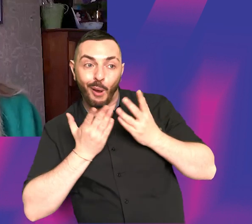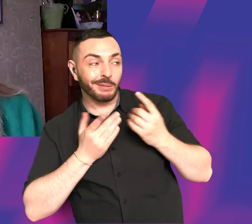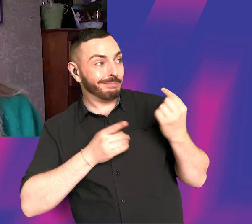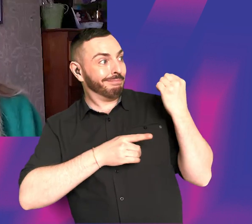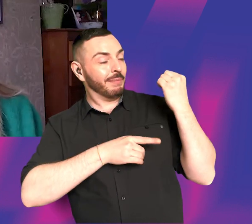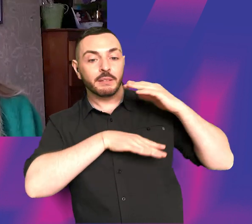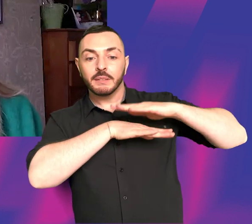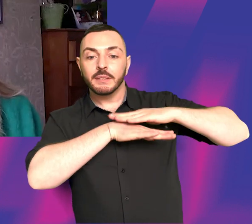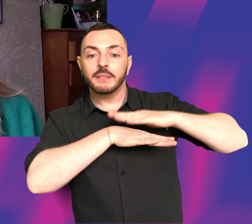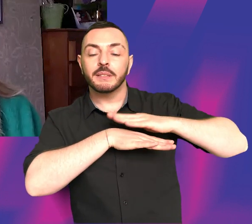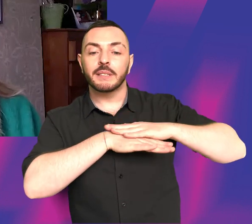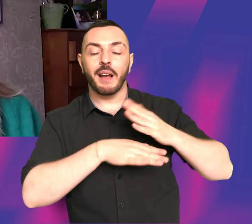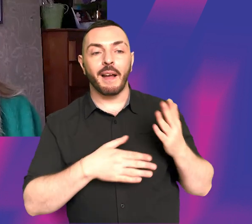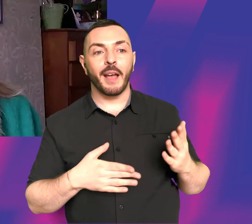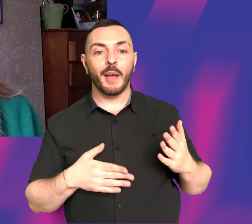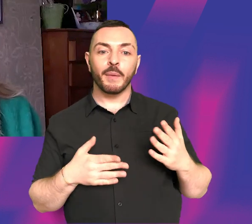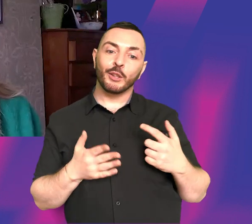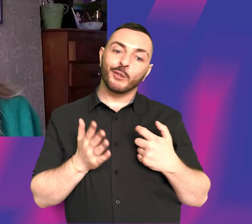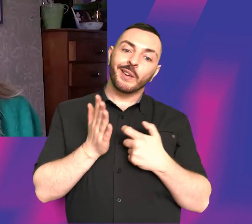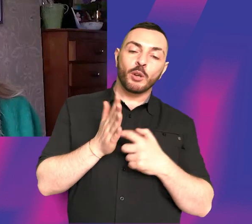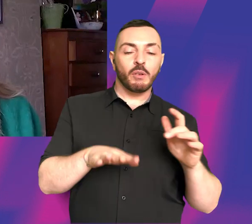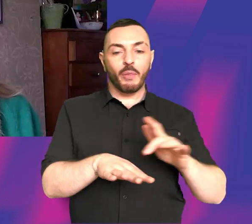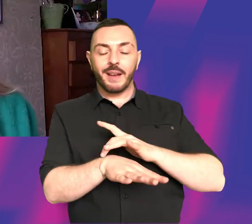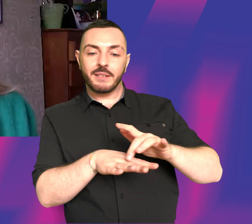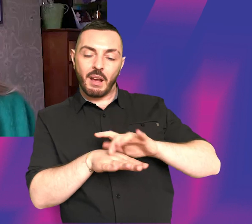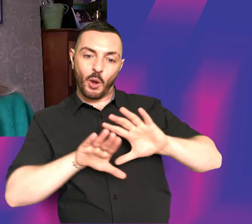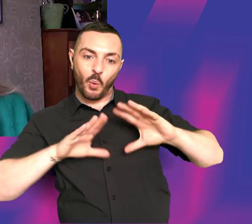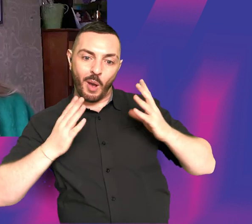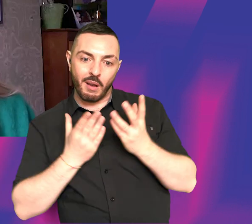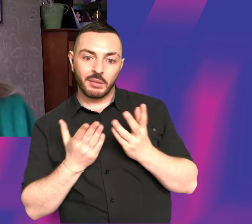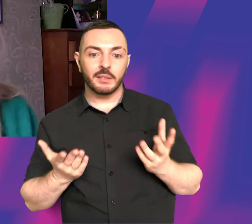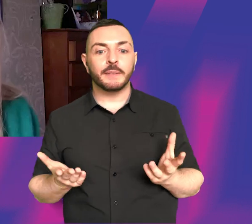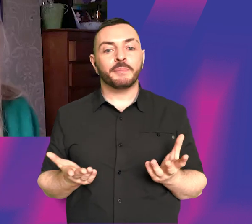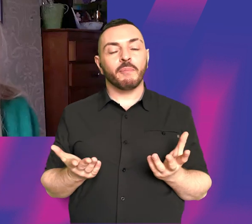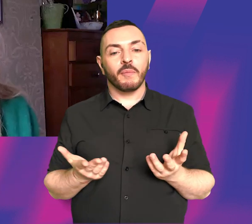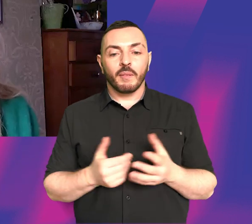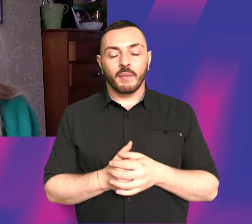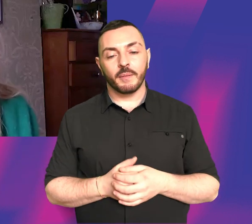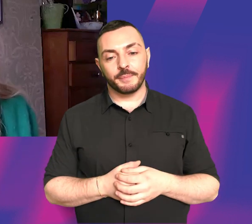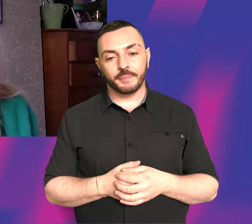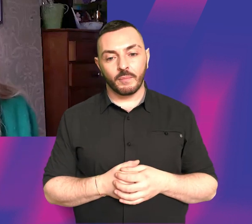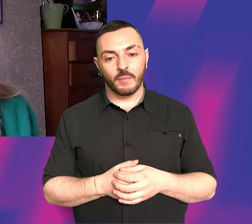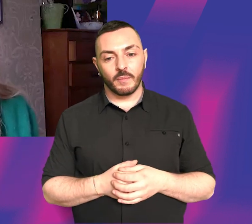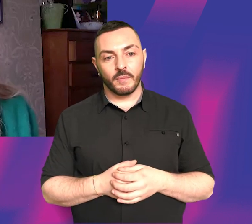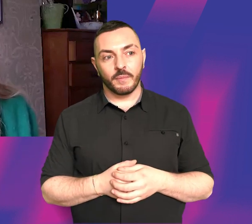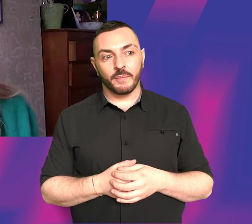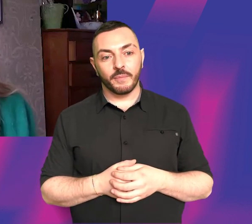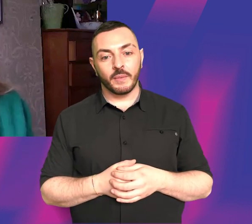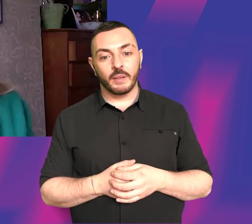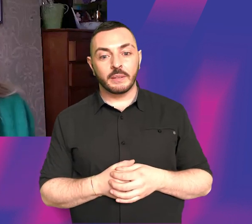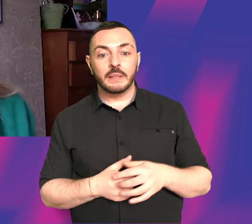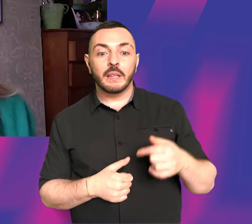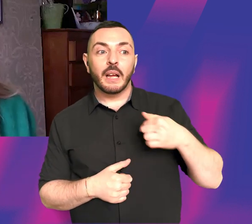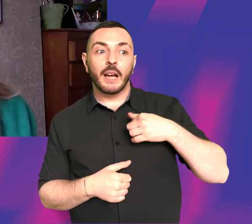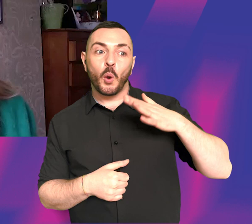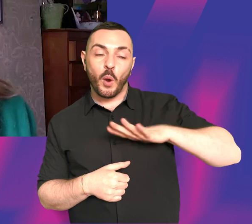the sort of Renaissance theatre world. So it's a bit of a sort of satire on the industry as well. And that's something I would really,